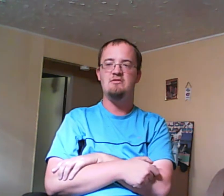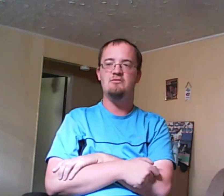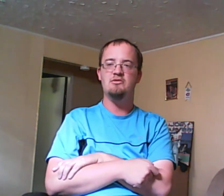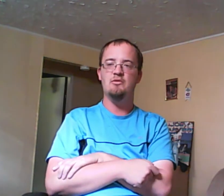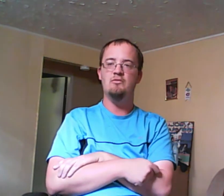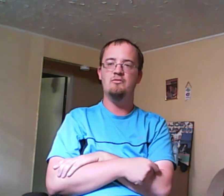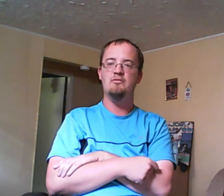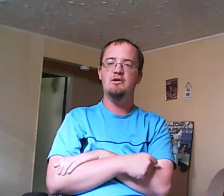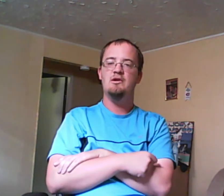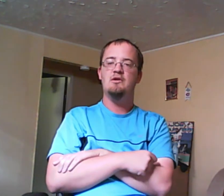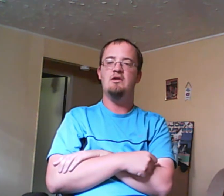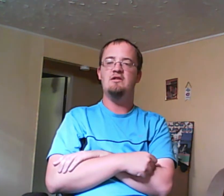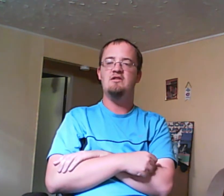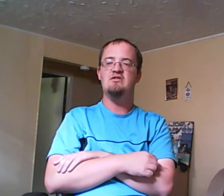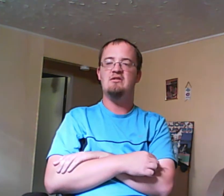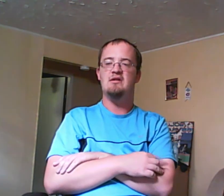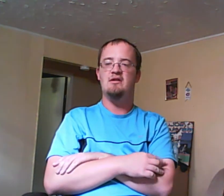want to listen to her and all that.